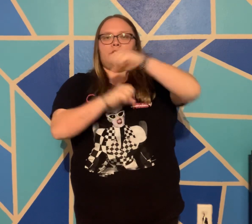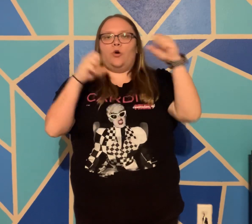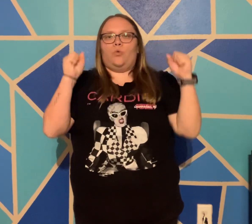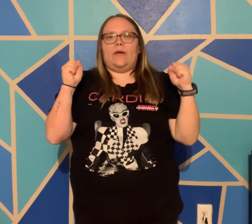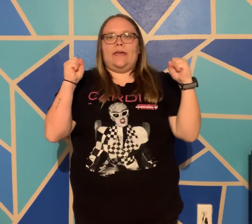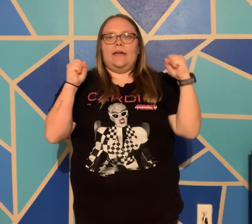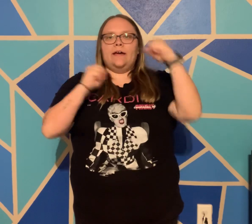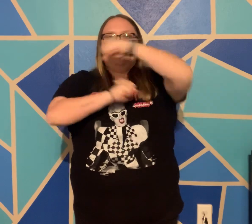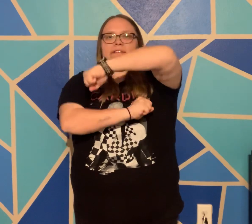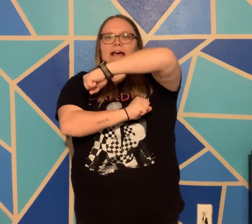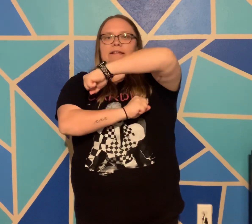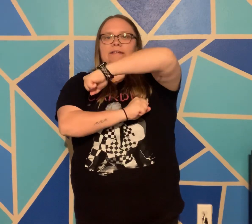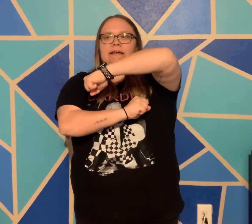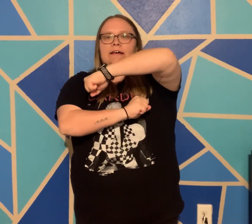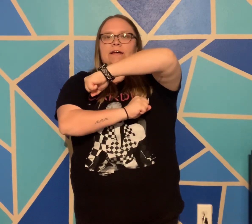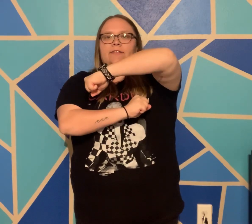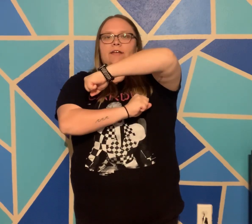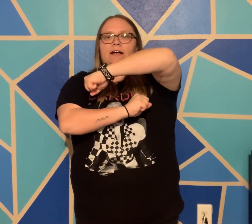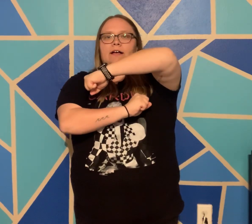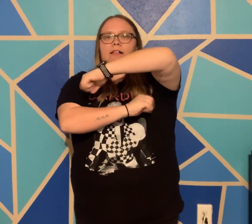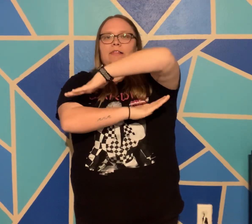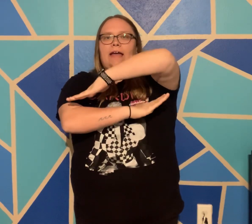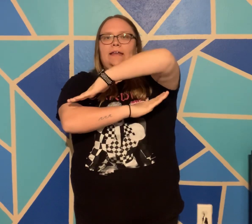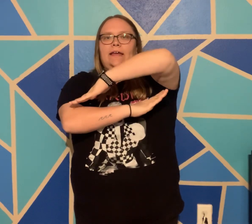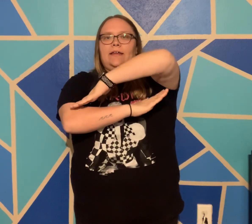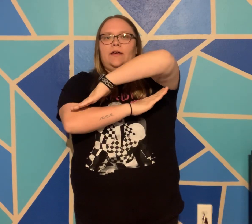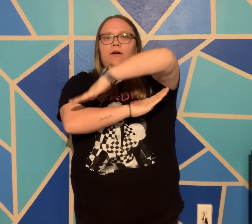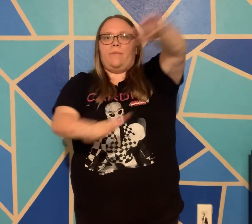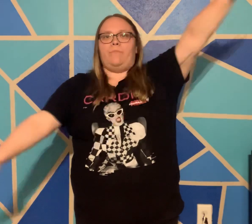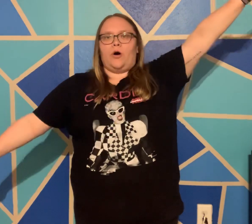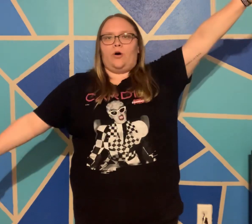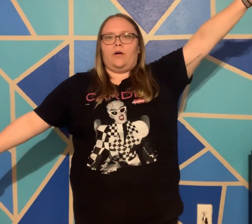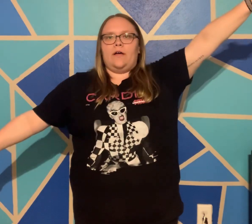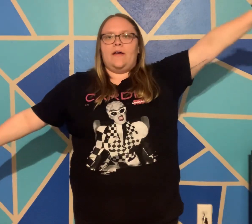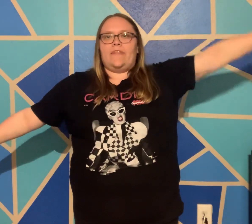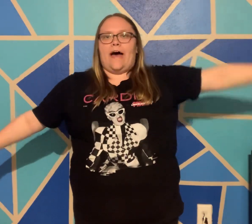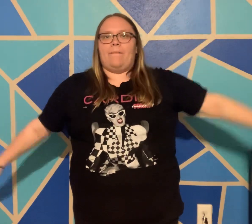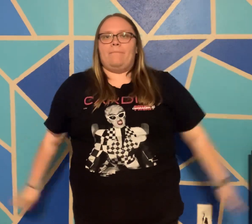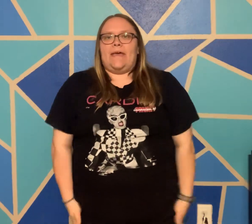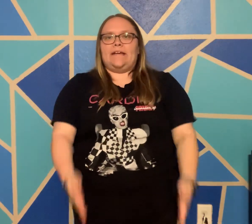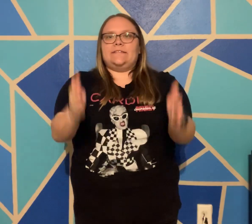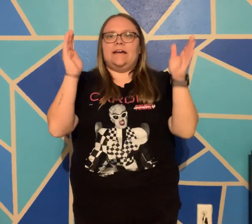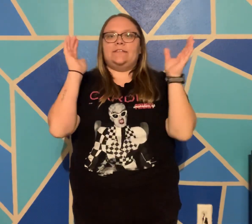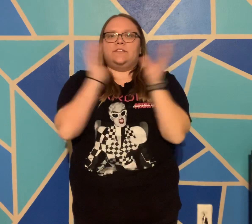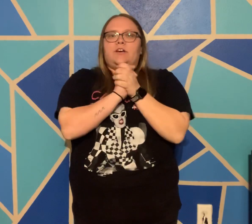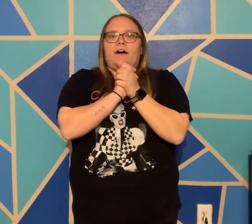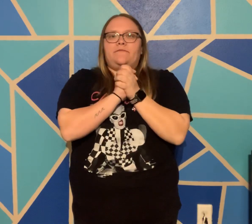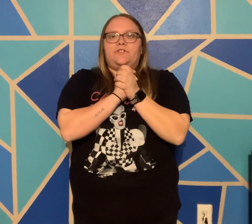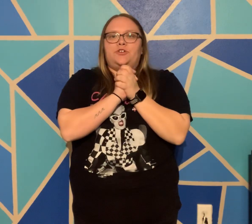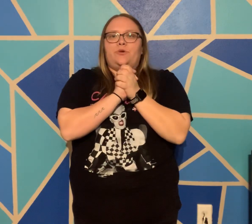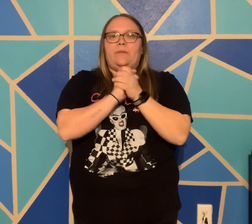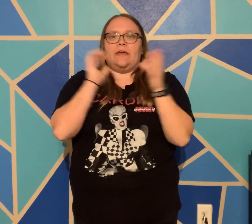so we possess the lightning bolt that makes us tough to beat.